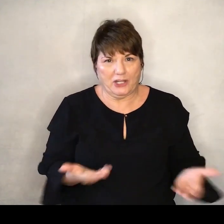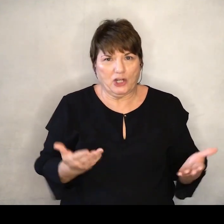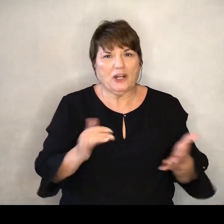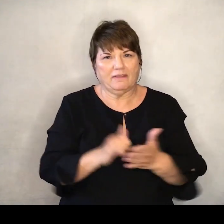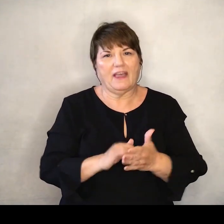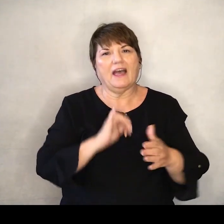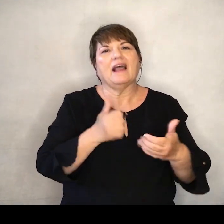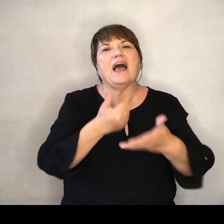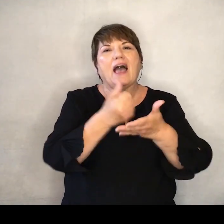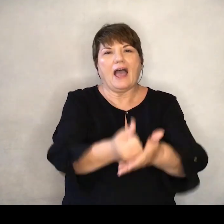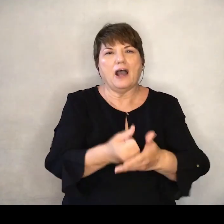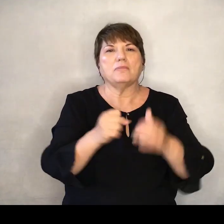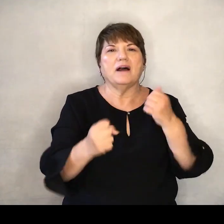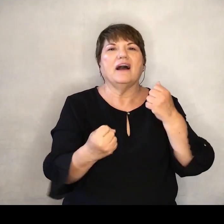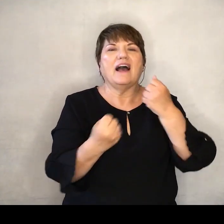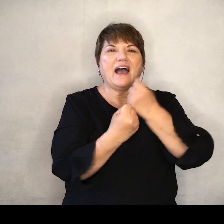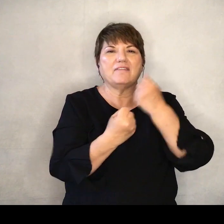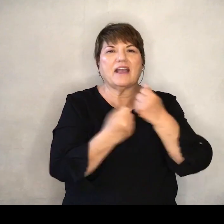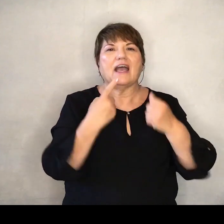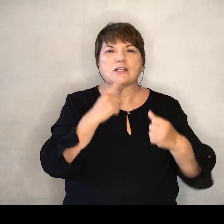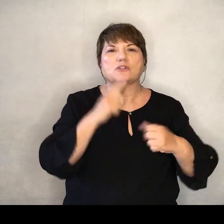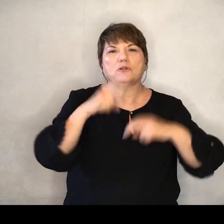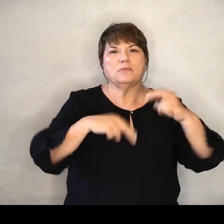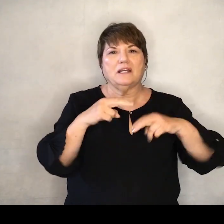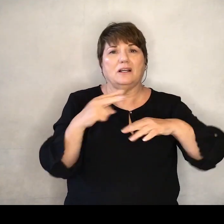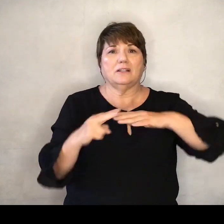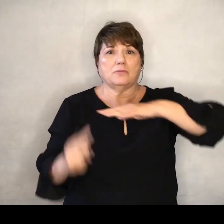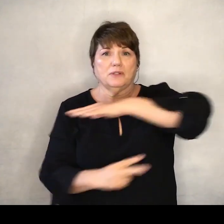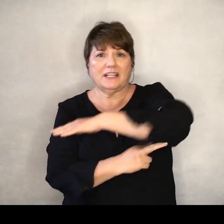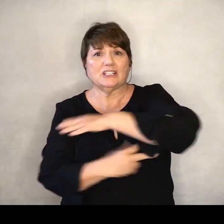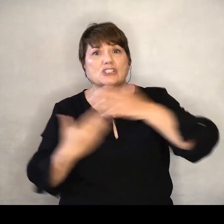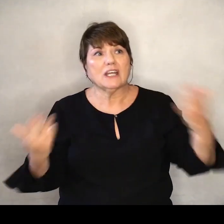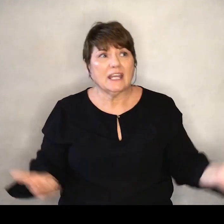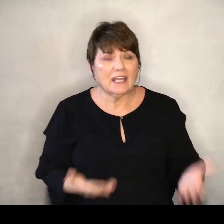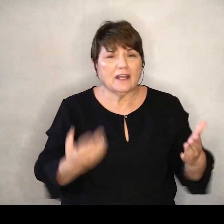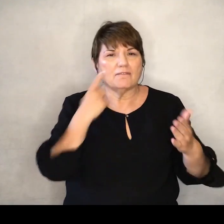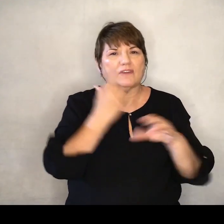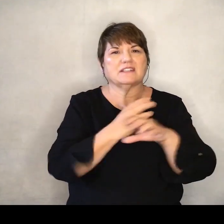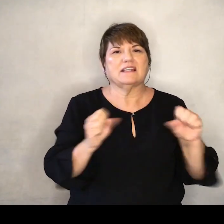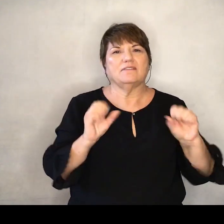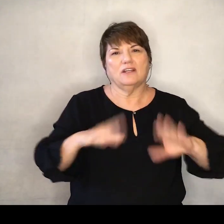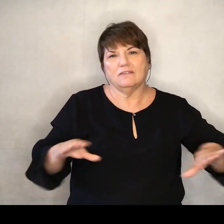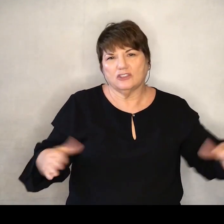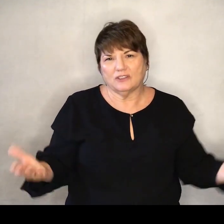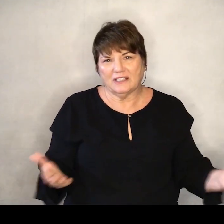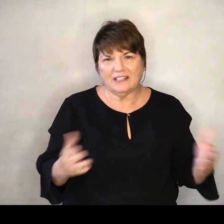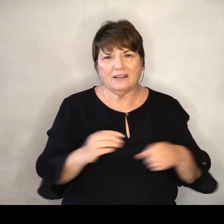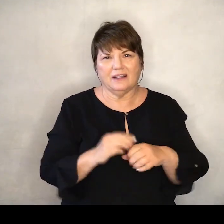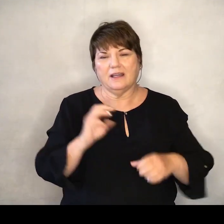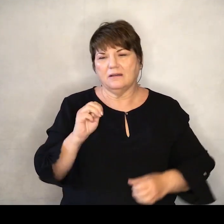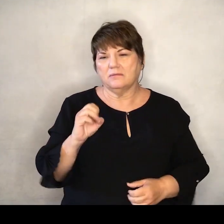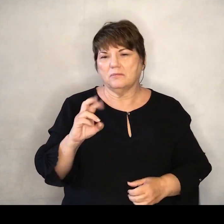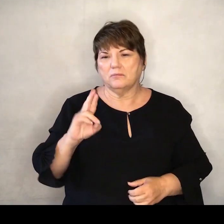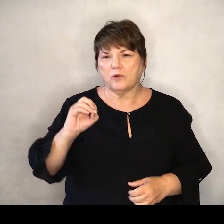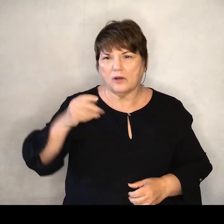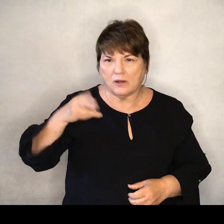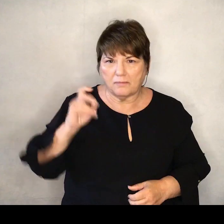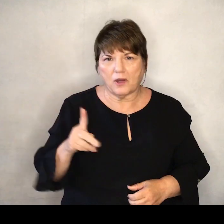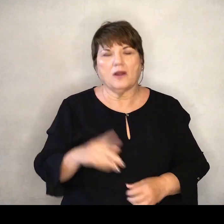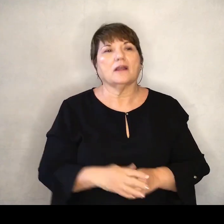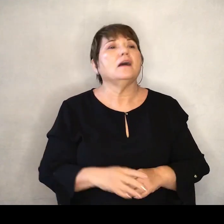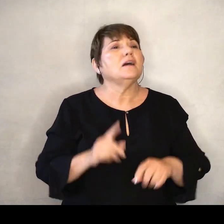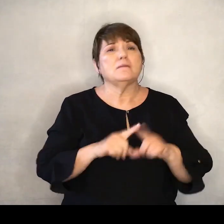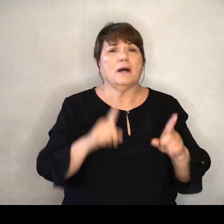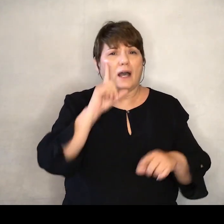Or you may realize your kids haven't slept all night And it's a good idea at the point that they've had breakfast Probably just go home But that's your own wisdom and